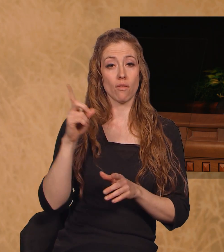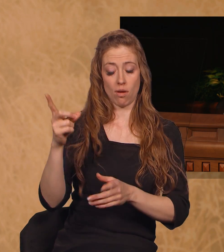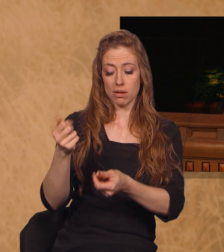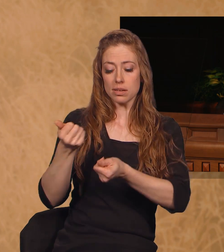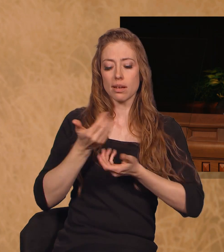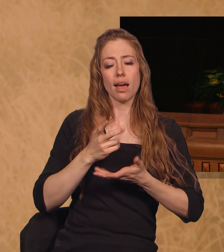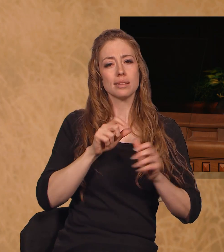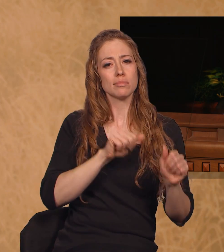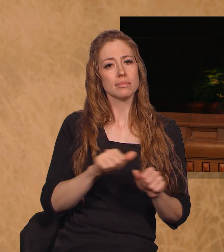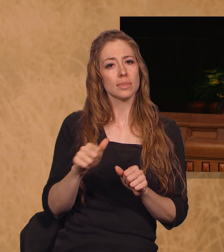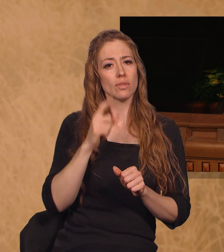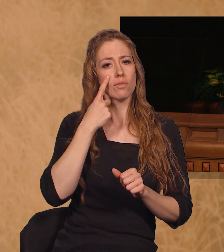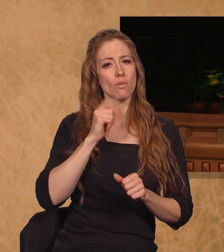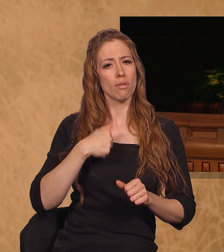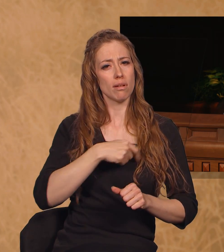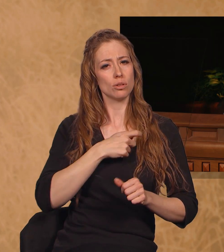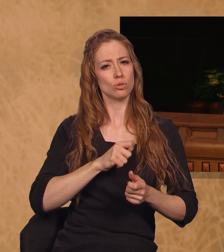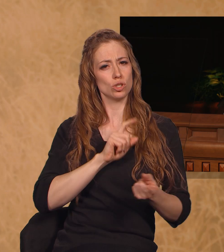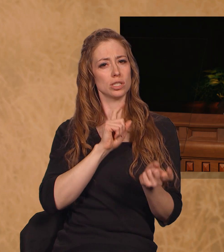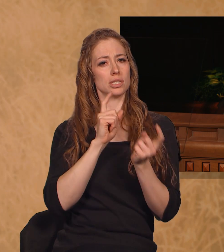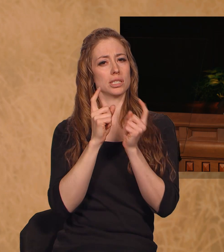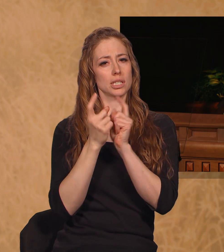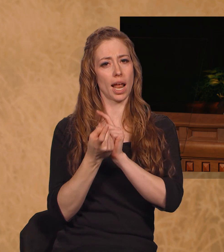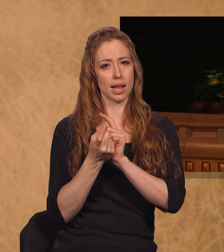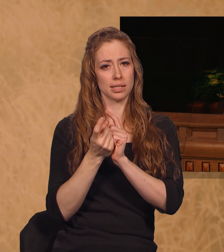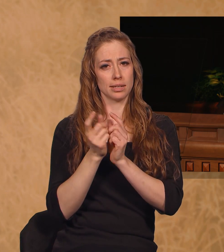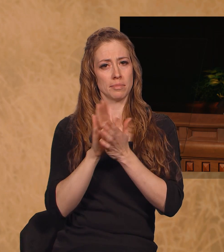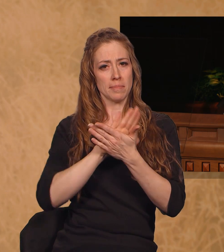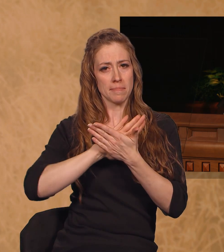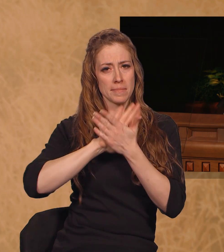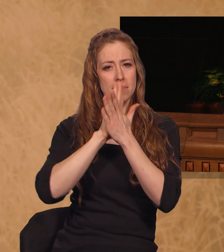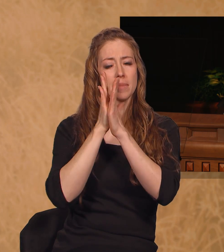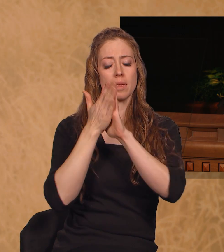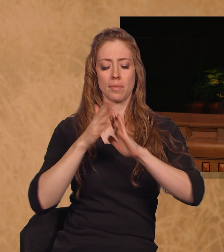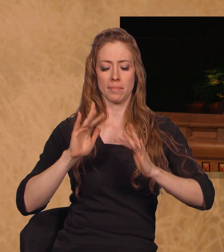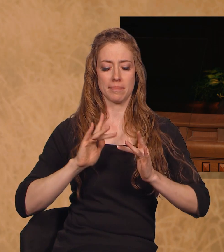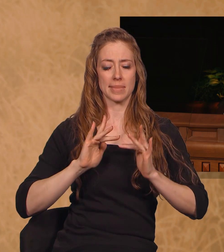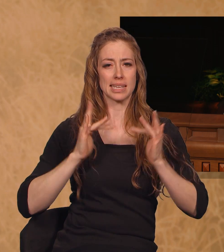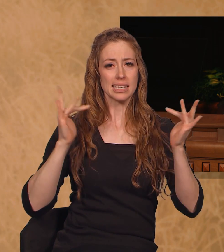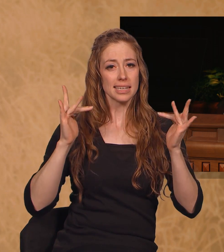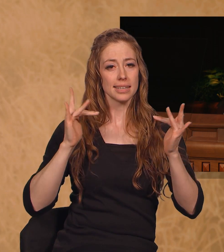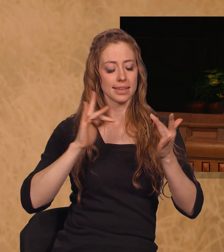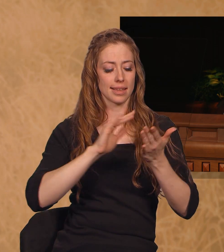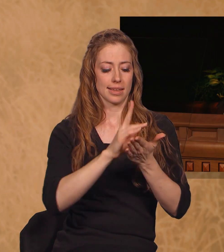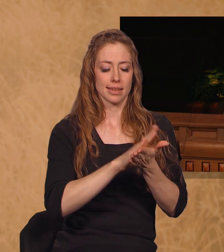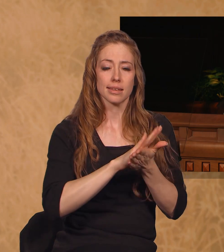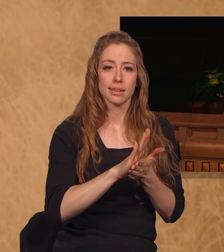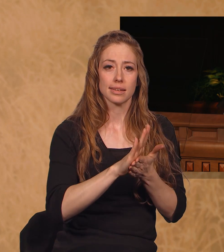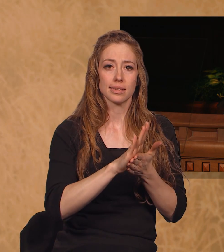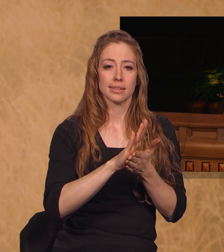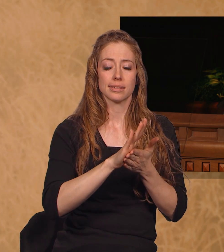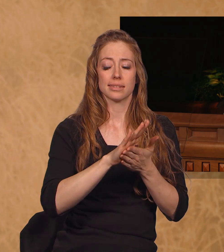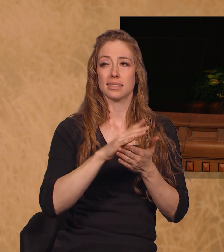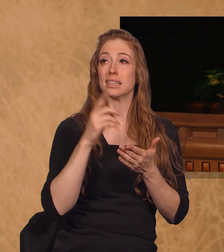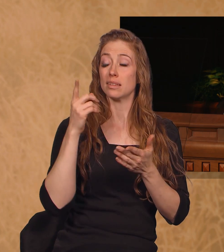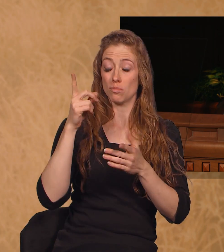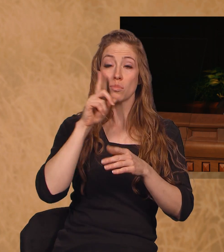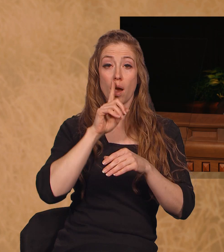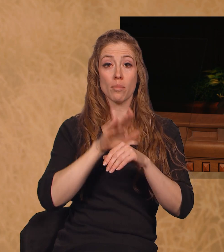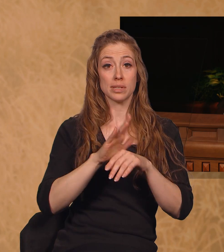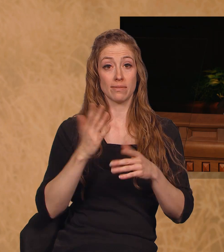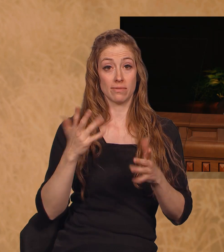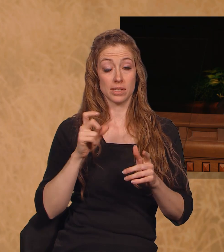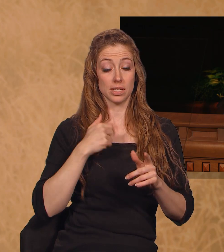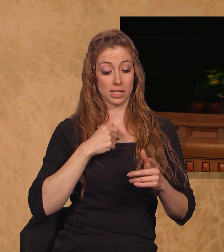to become pure and clean again, and to become like Him. And He has promised that when we do, He will remember